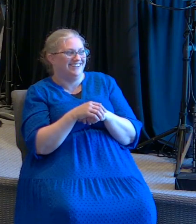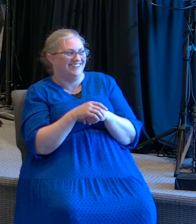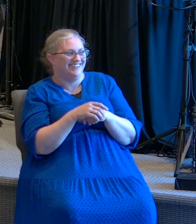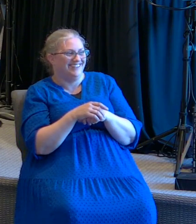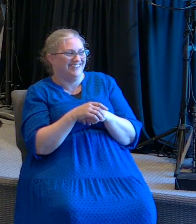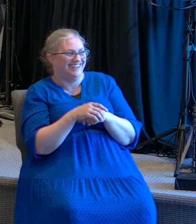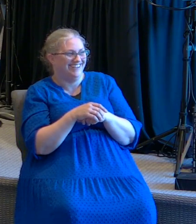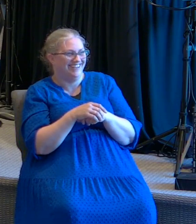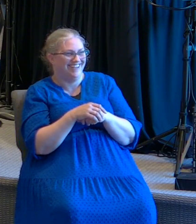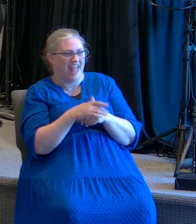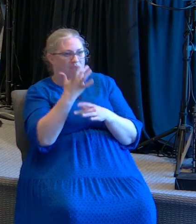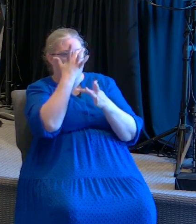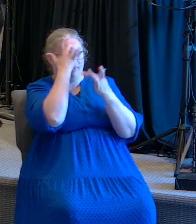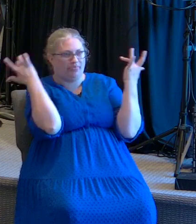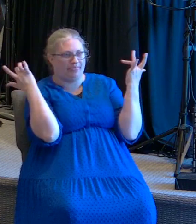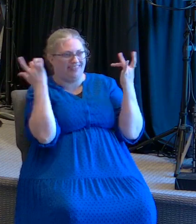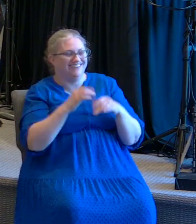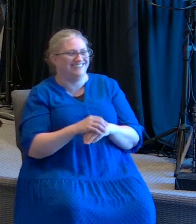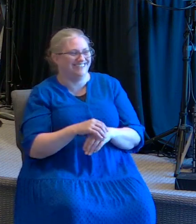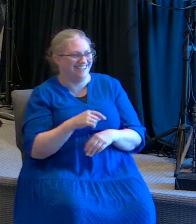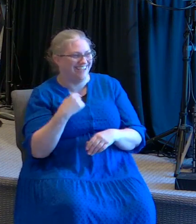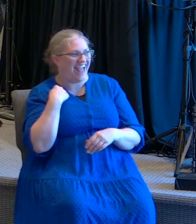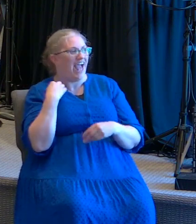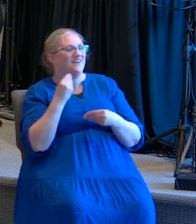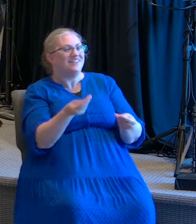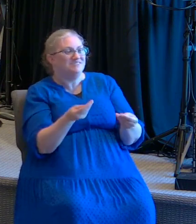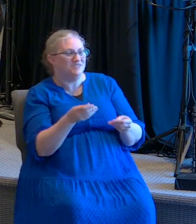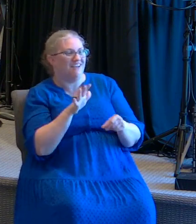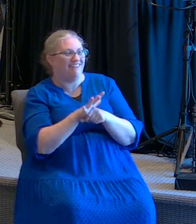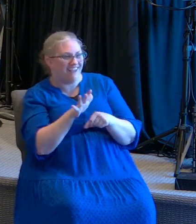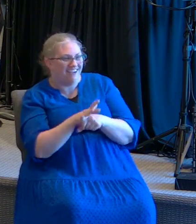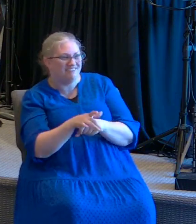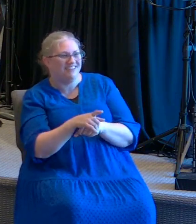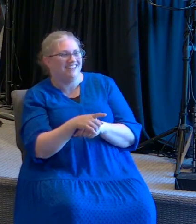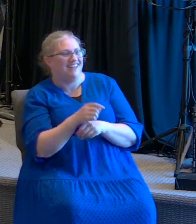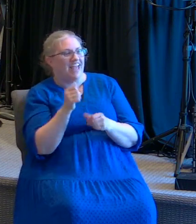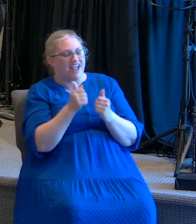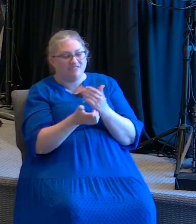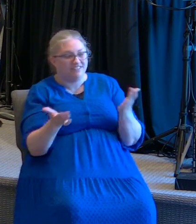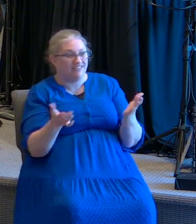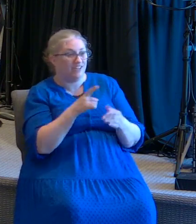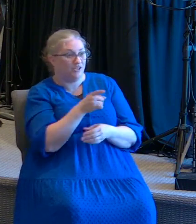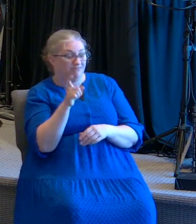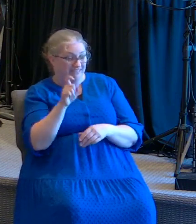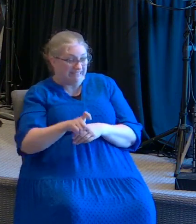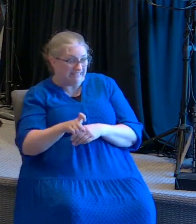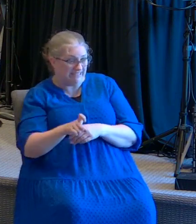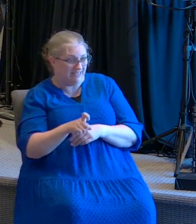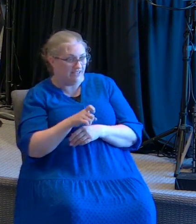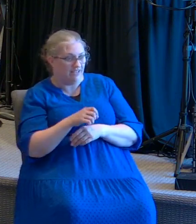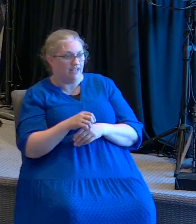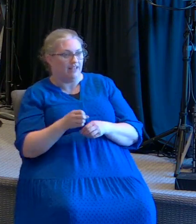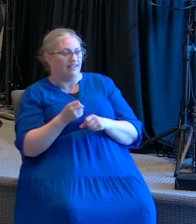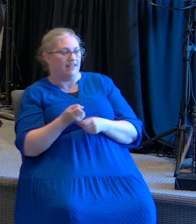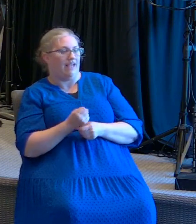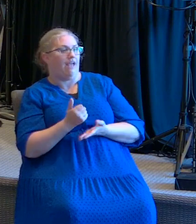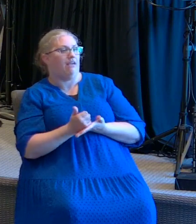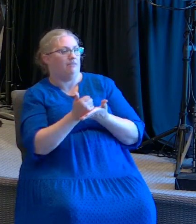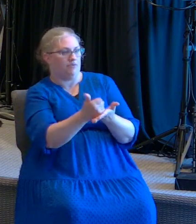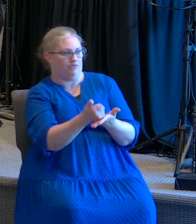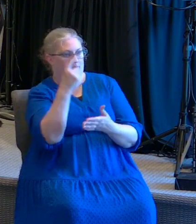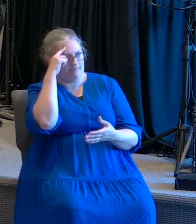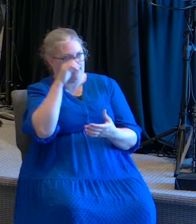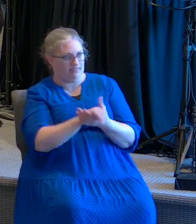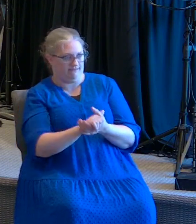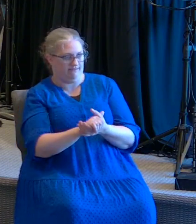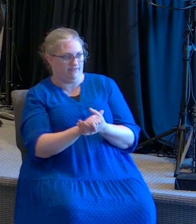mostrar que yo puedo hacerlo. If you need to be healed of diabetes. Si necesitas sanidad, lo